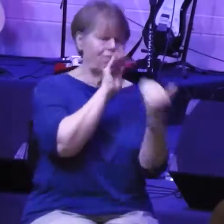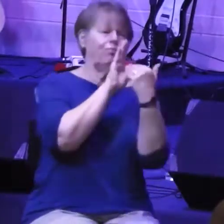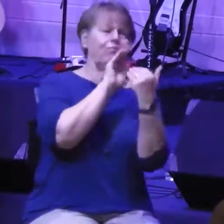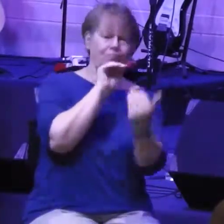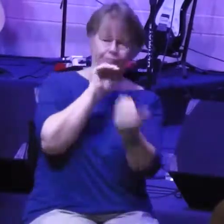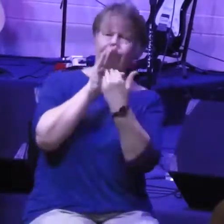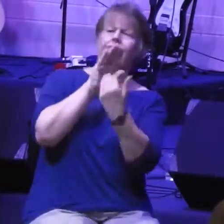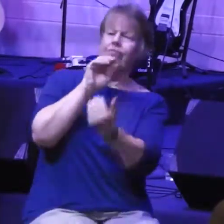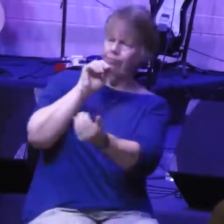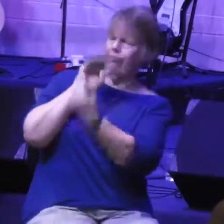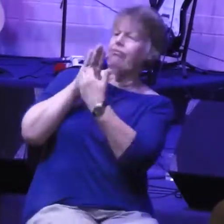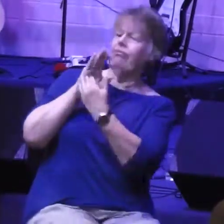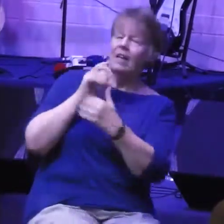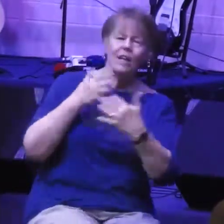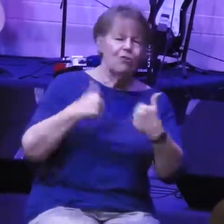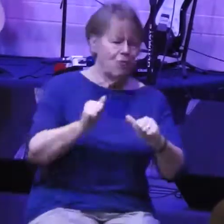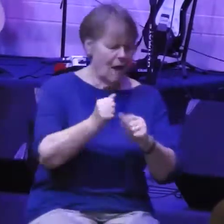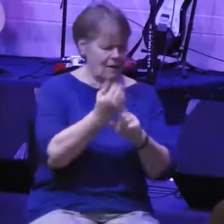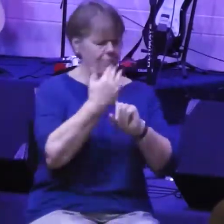way and trying to get you down.